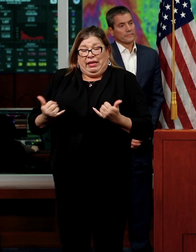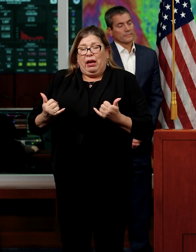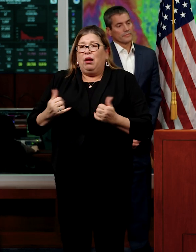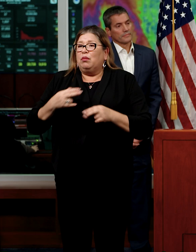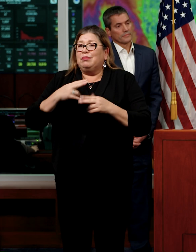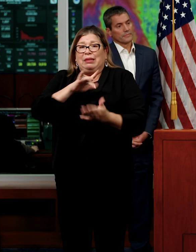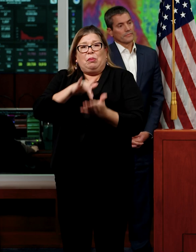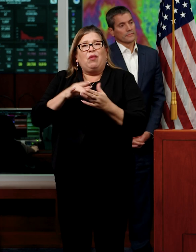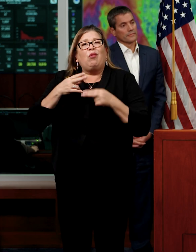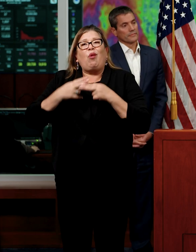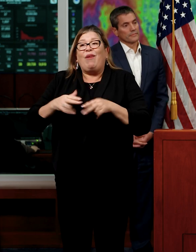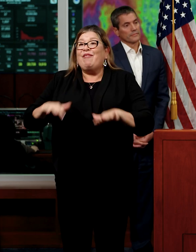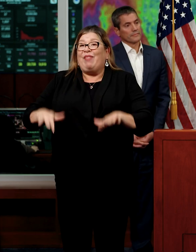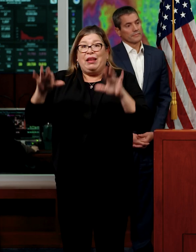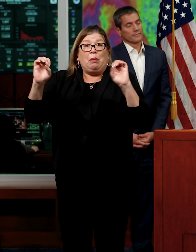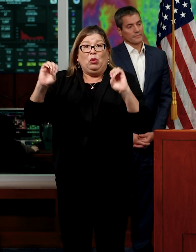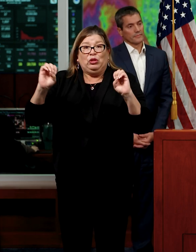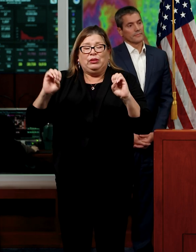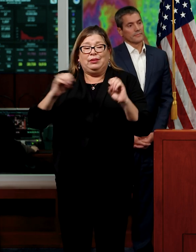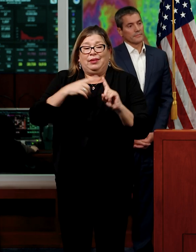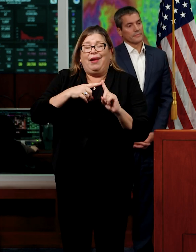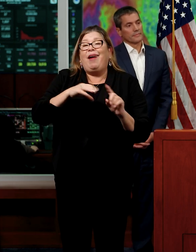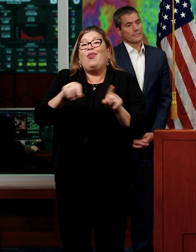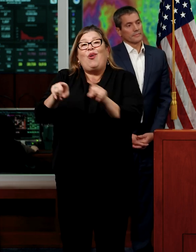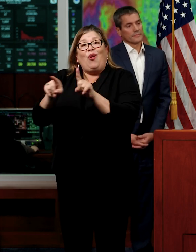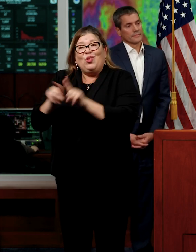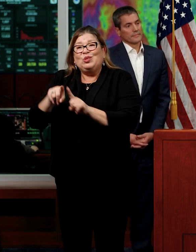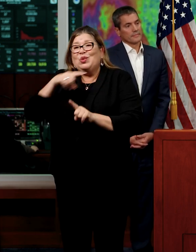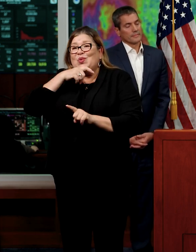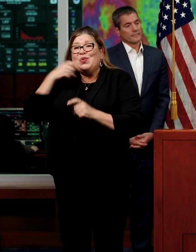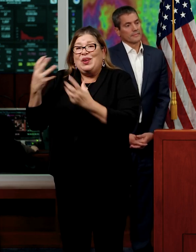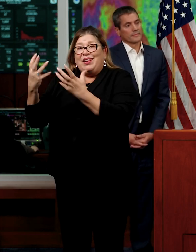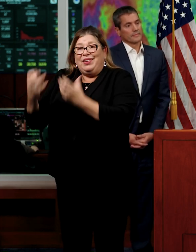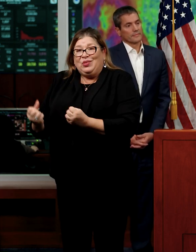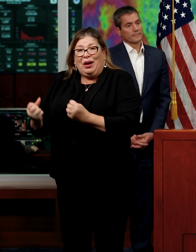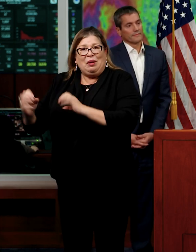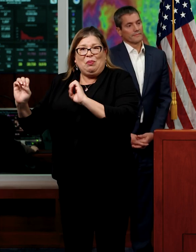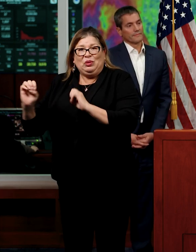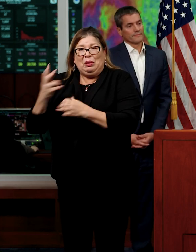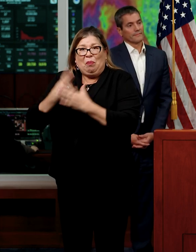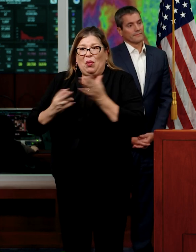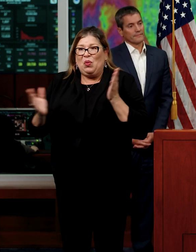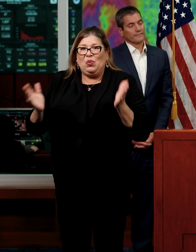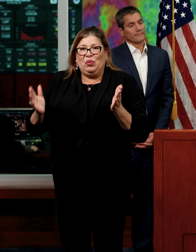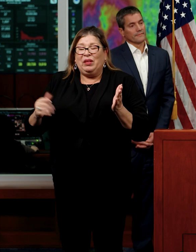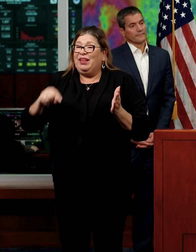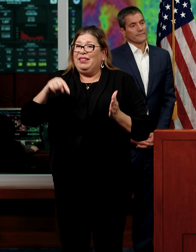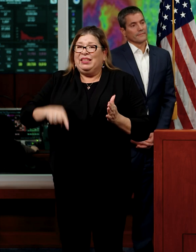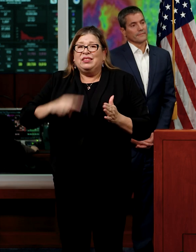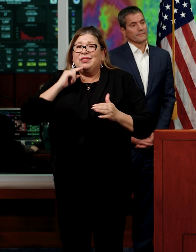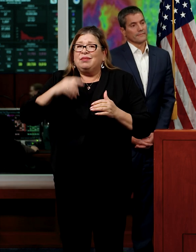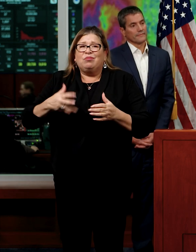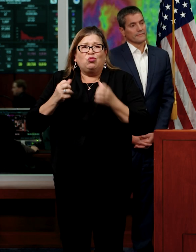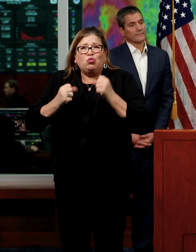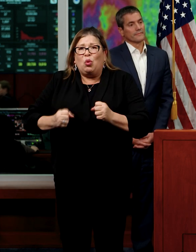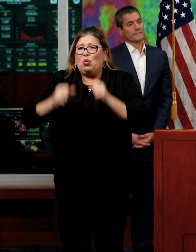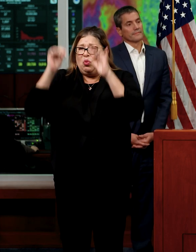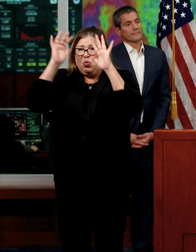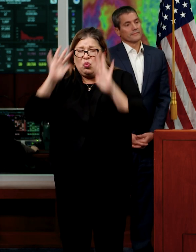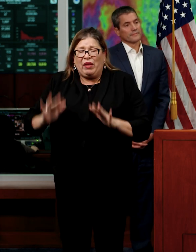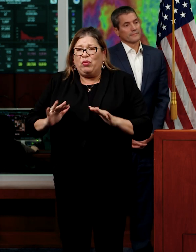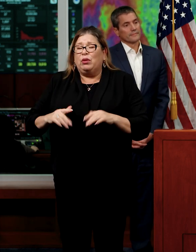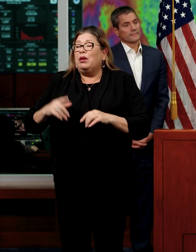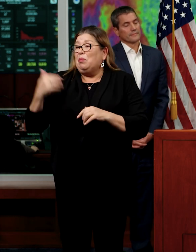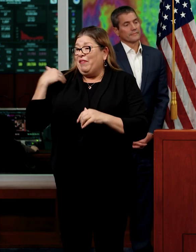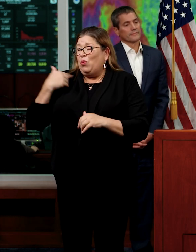emergency and also in the middle of a drought emergency. This is an extreme weather event, and we're moving from extreme drought